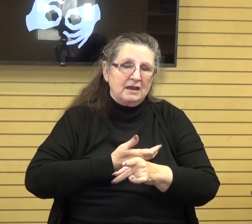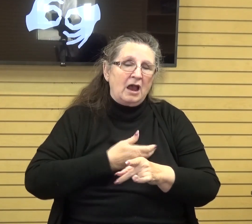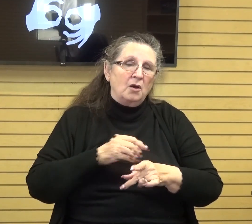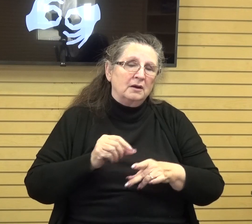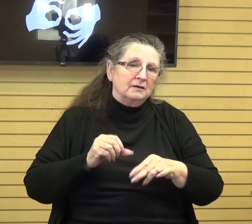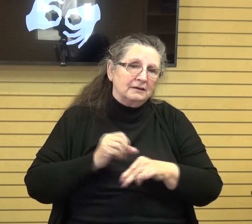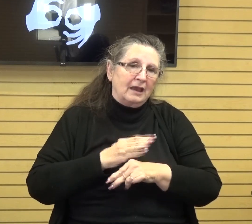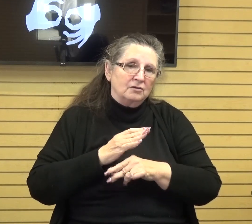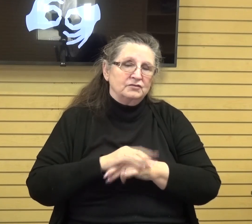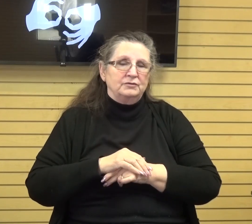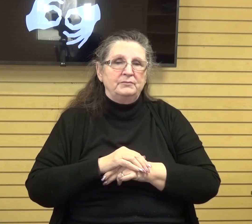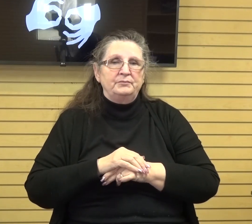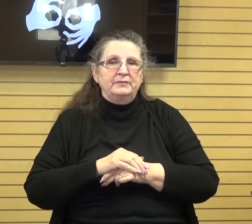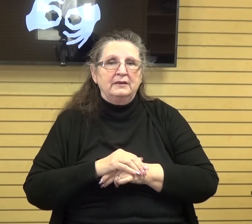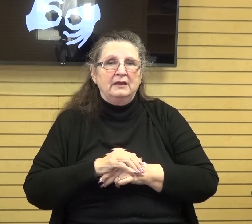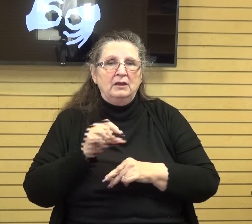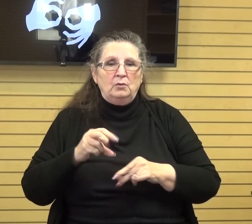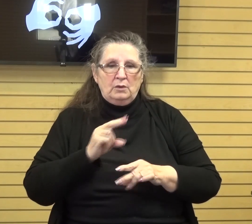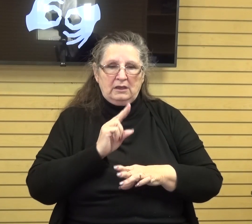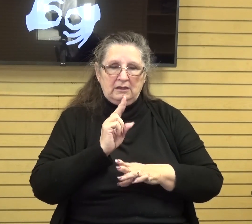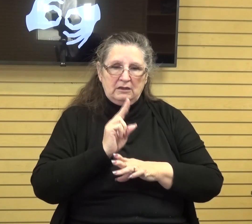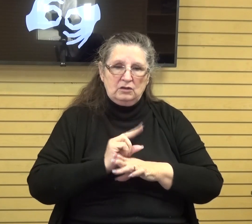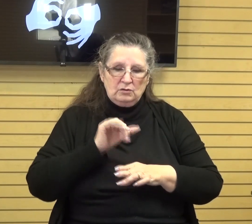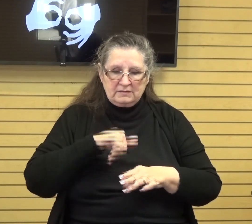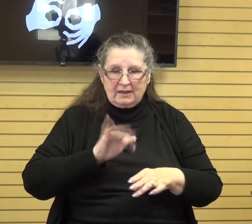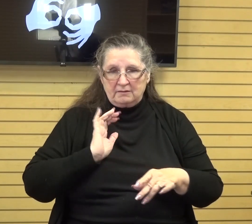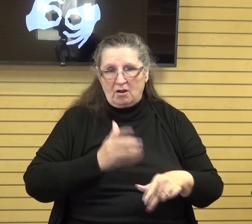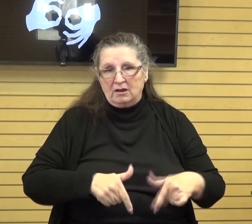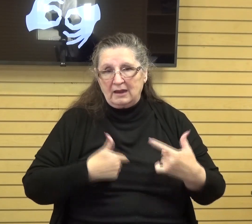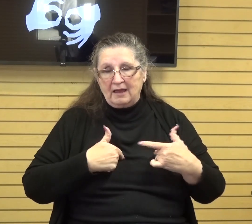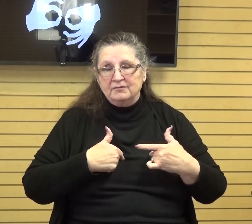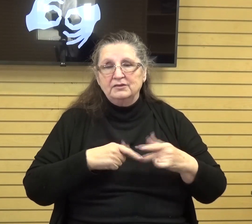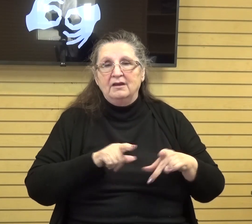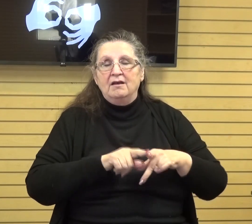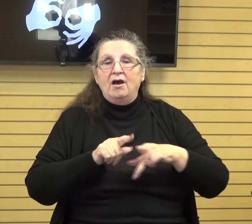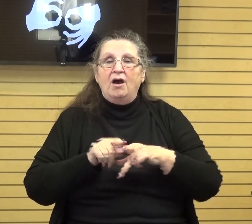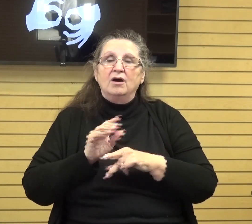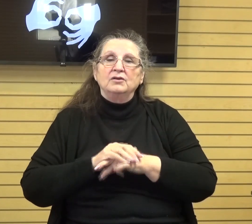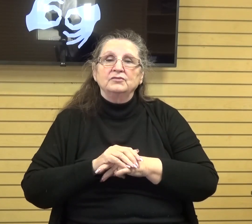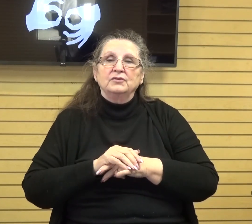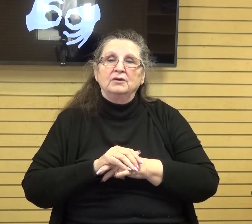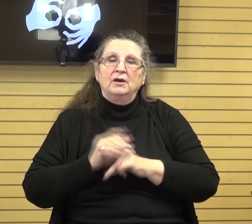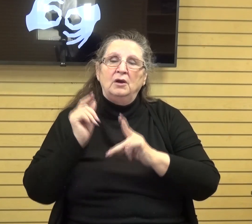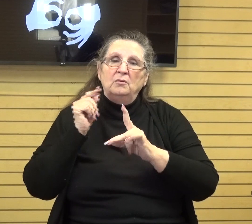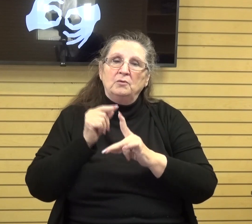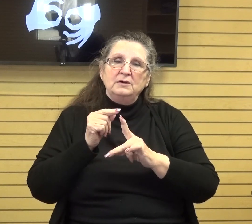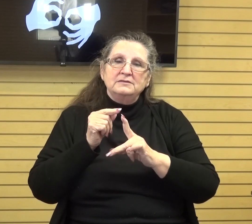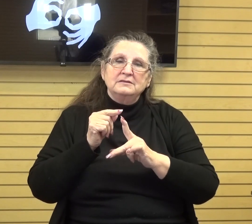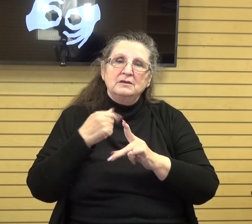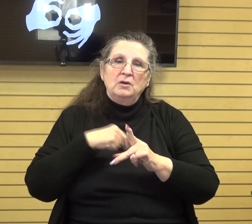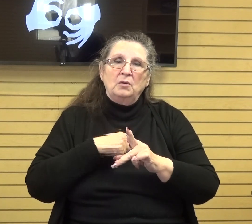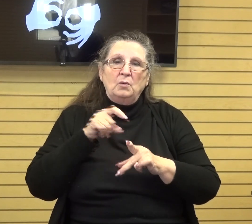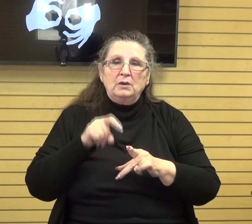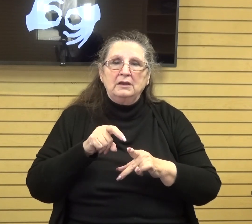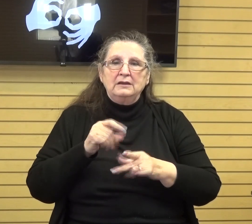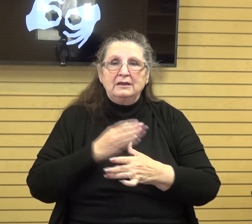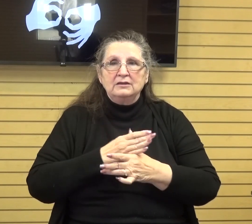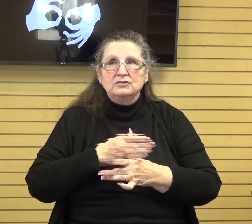so we need to apply that in our lives we also points us to we need to share the word we need to